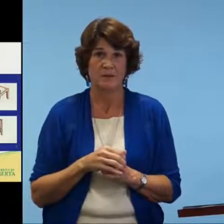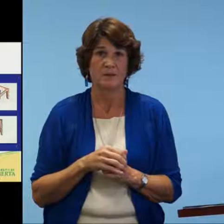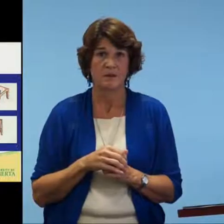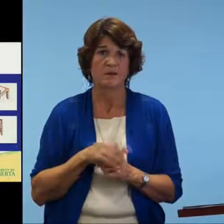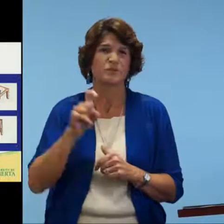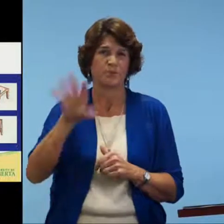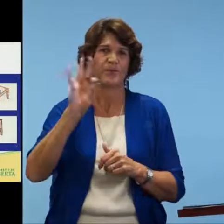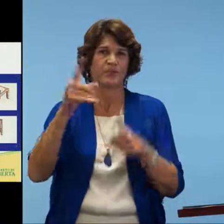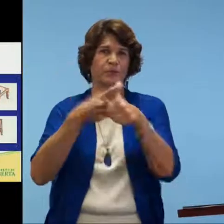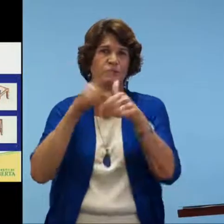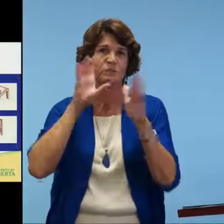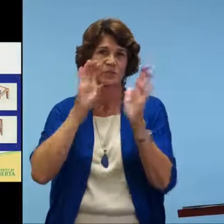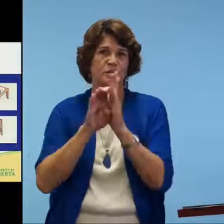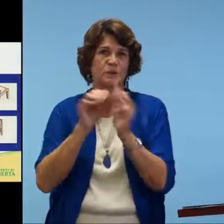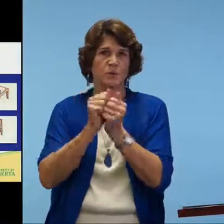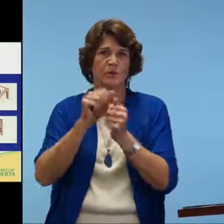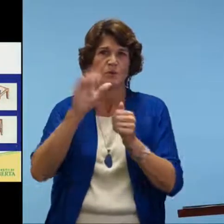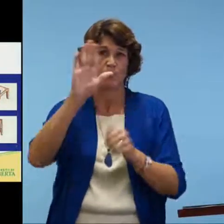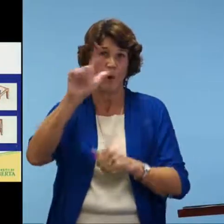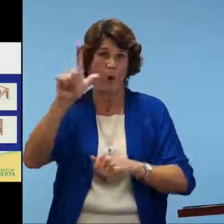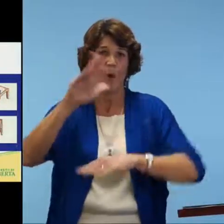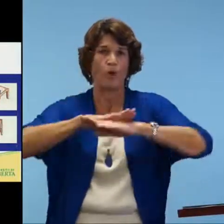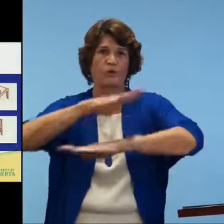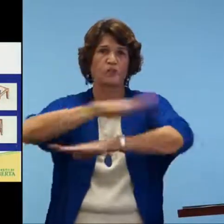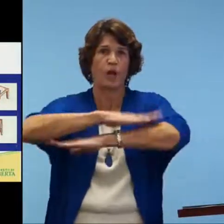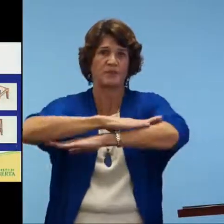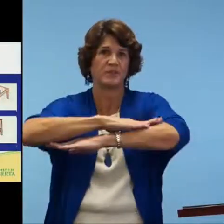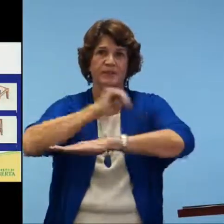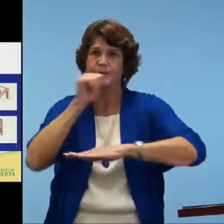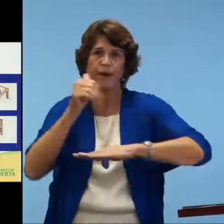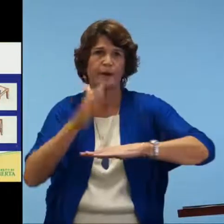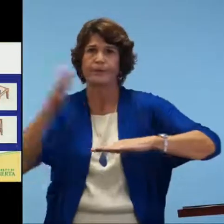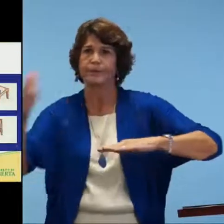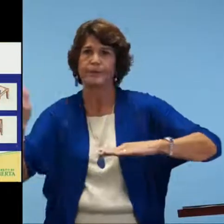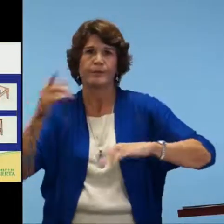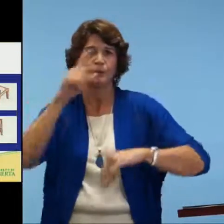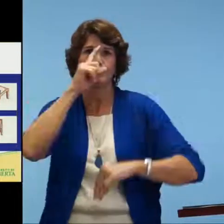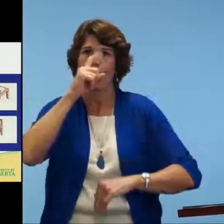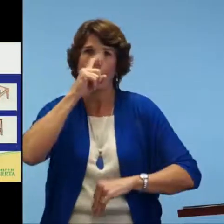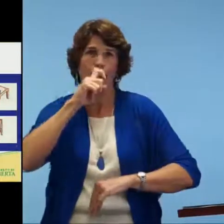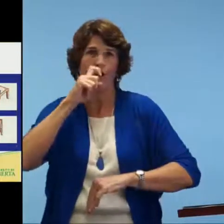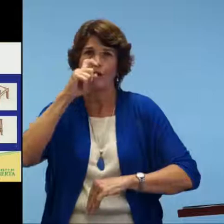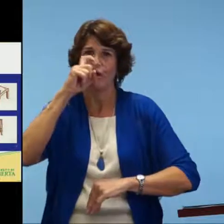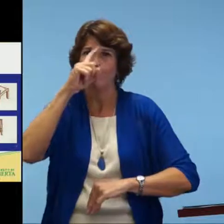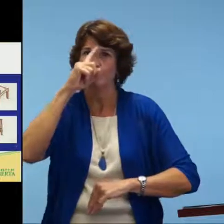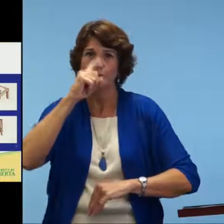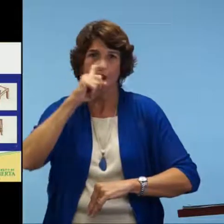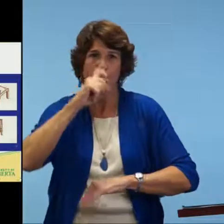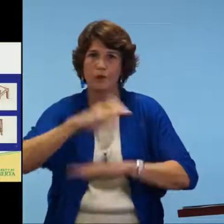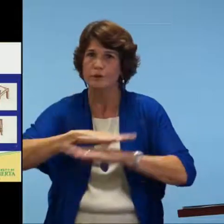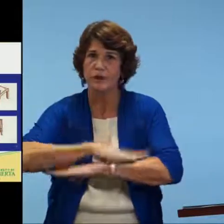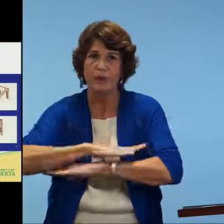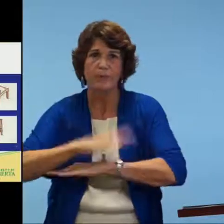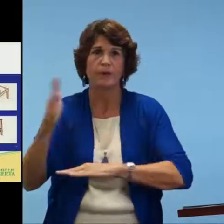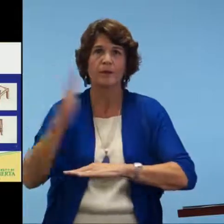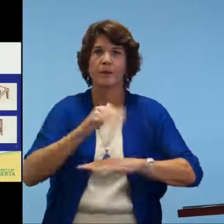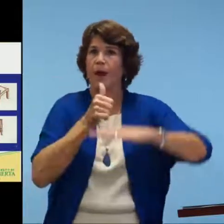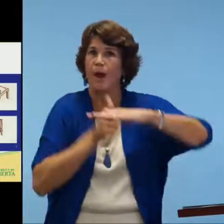what they just saw from the signer. So for this example, it would be the first picture of the ball